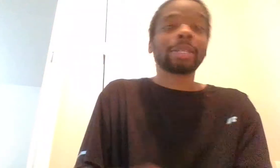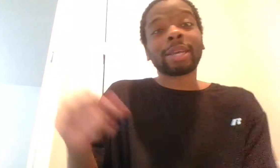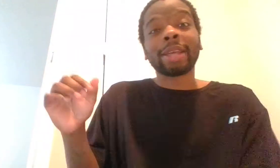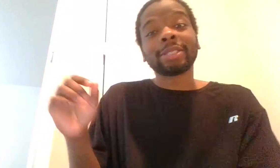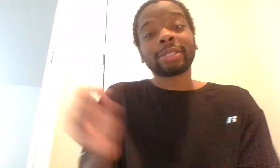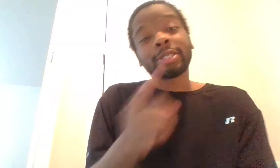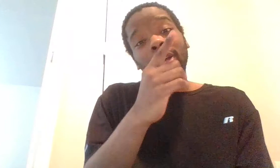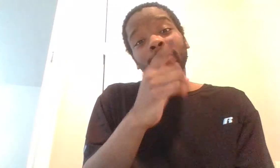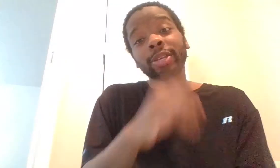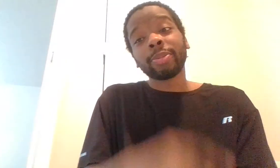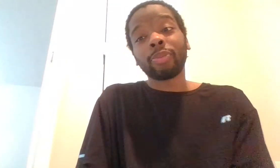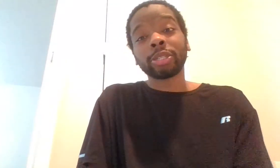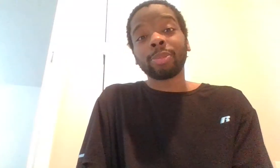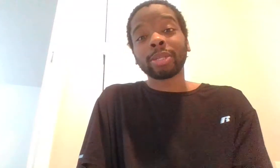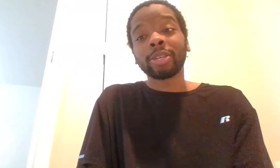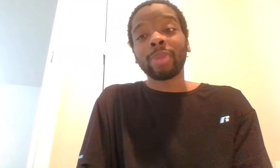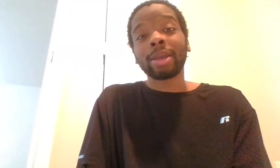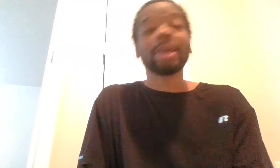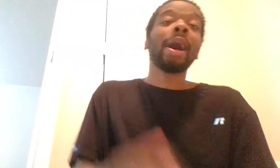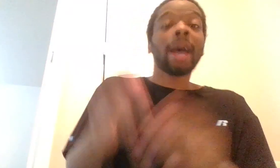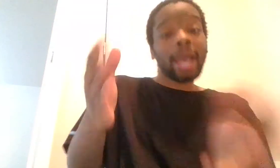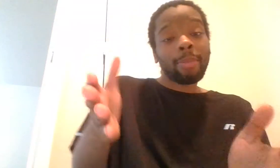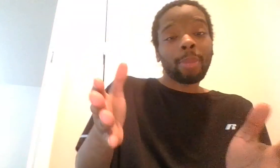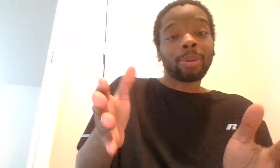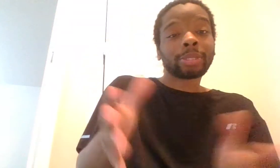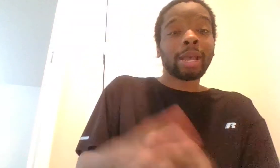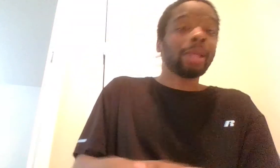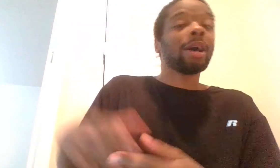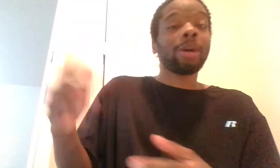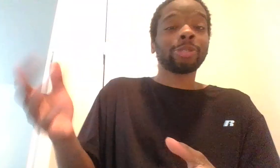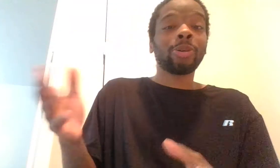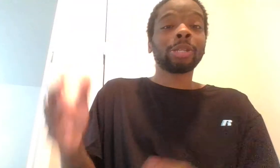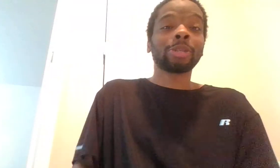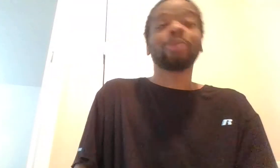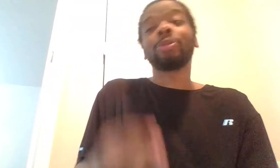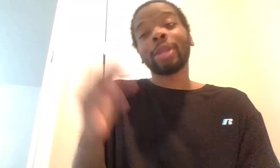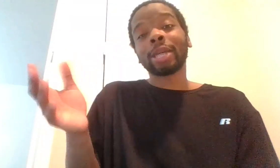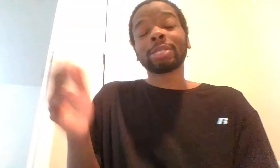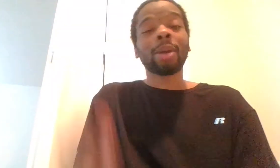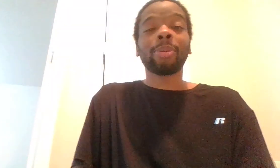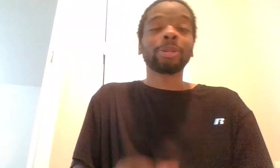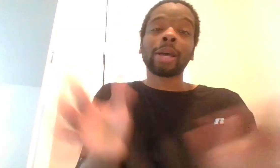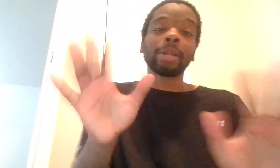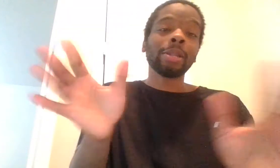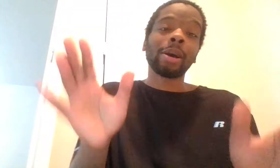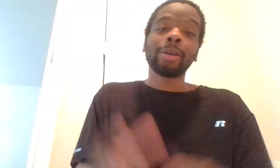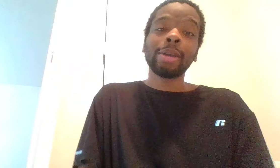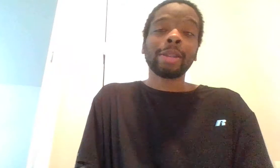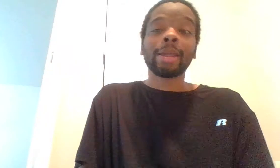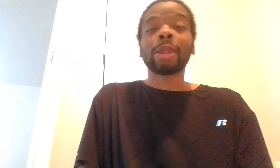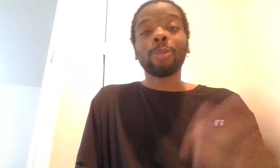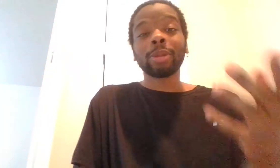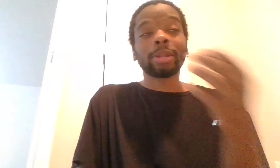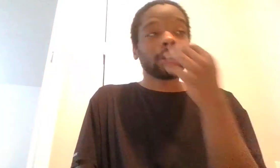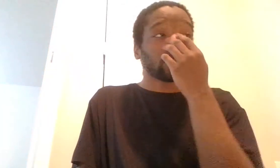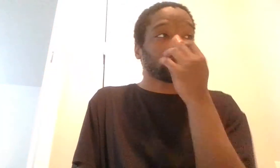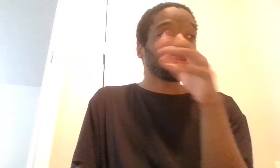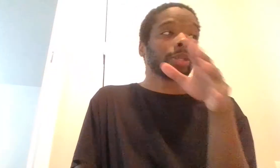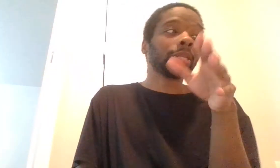States. Okay, still haven't given a portion of my stuff back. I had my post-line. I was going to school. They canceled my post-line. Nah. Now they want me, uh, what was it,